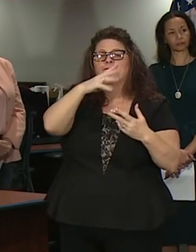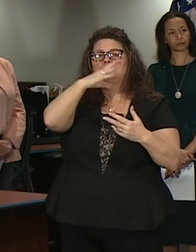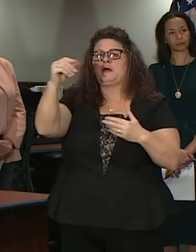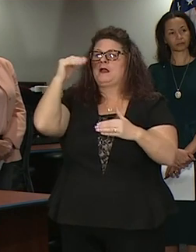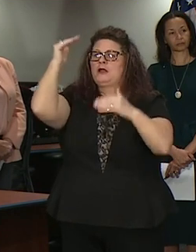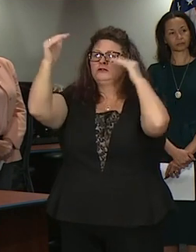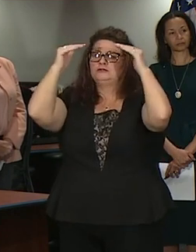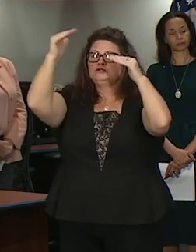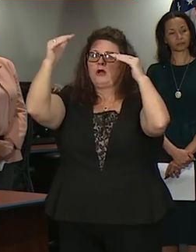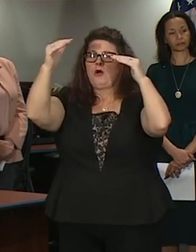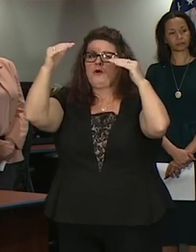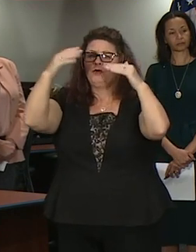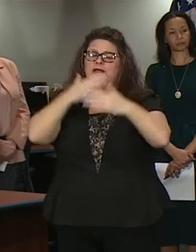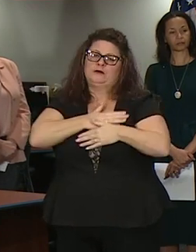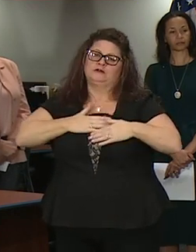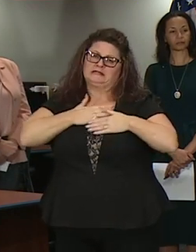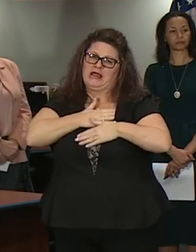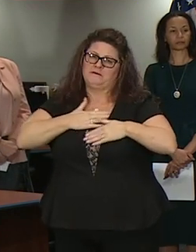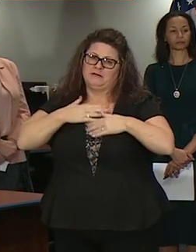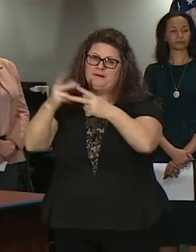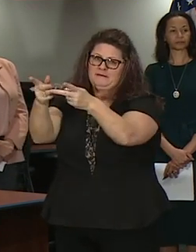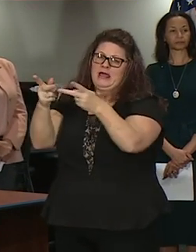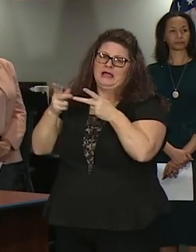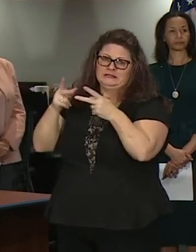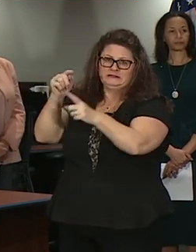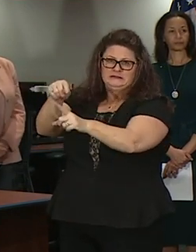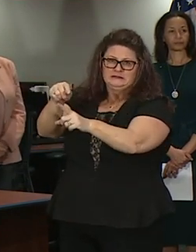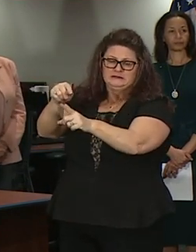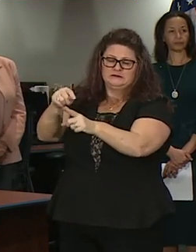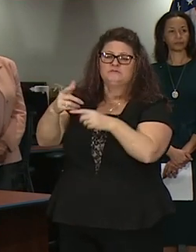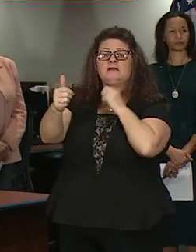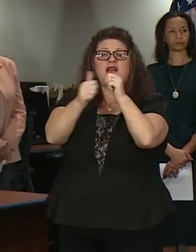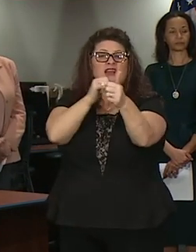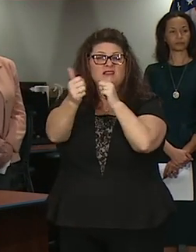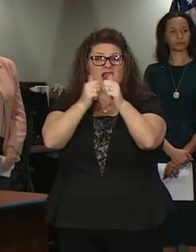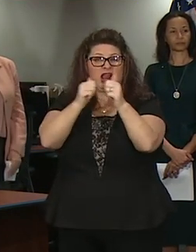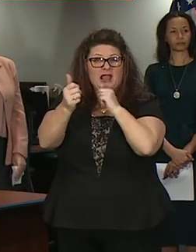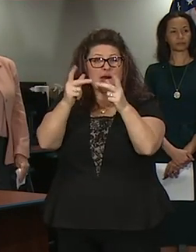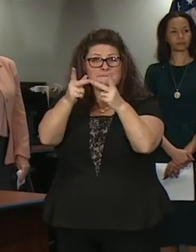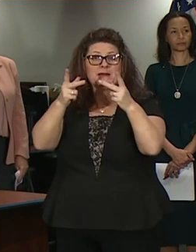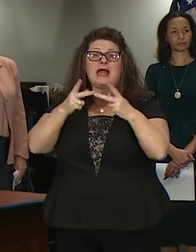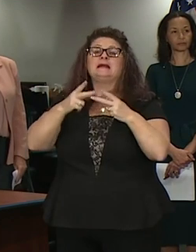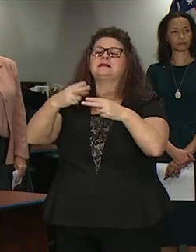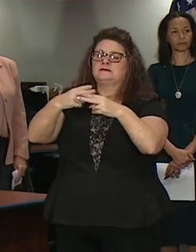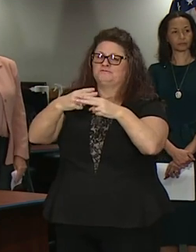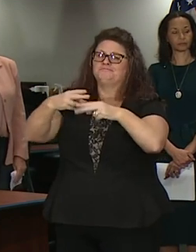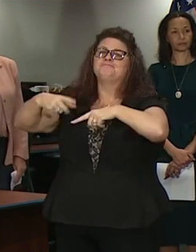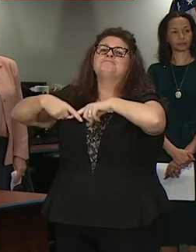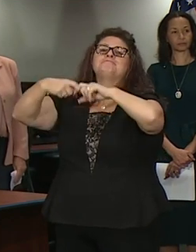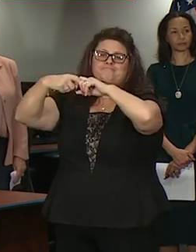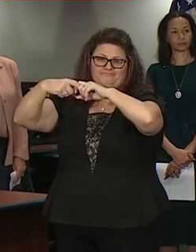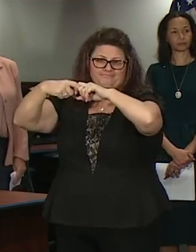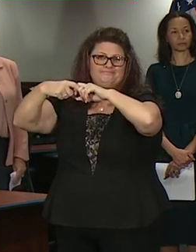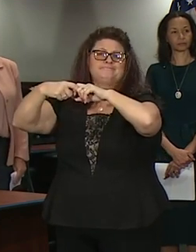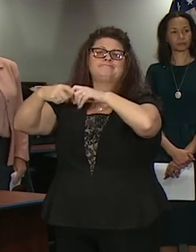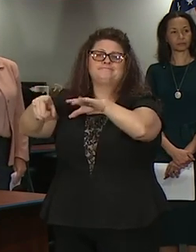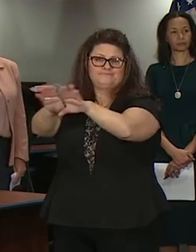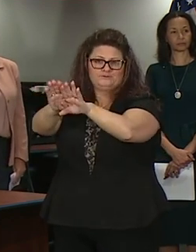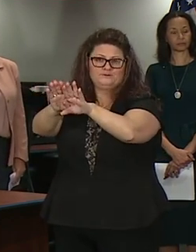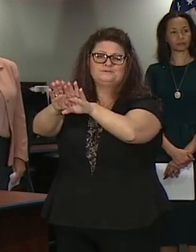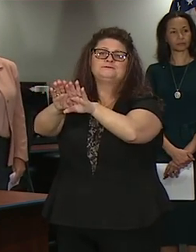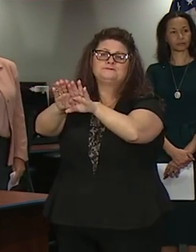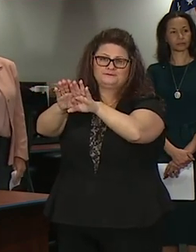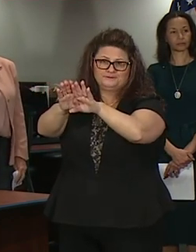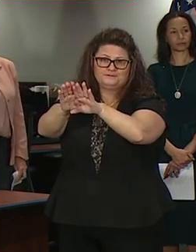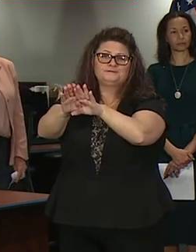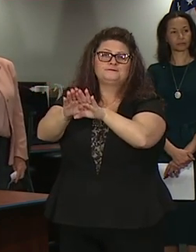entertainment venues athletic facilities and activities temporary closed effective also April the 1st